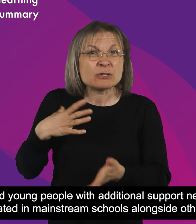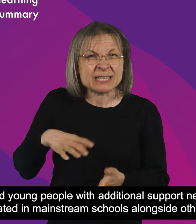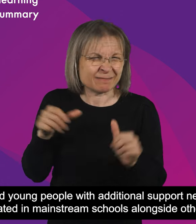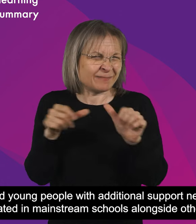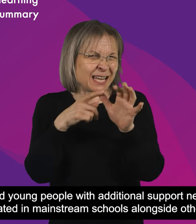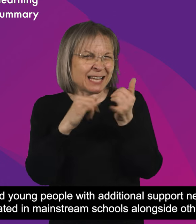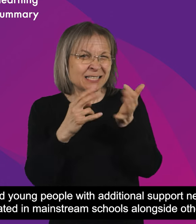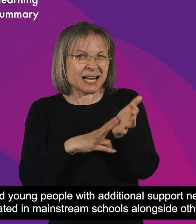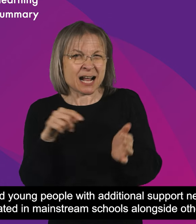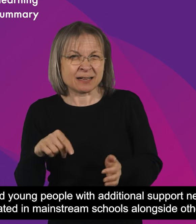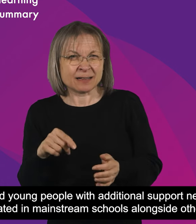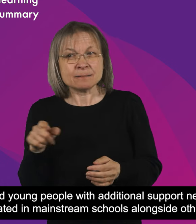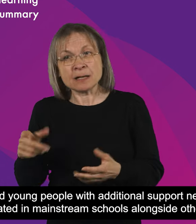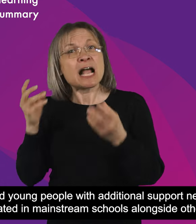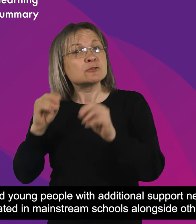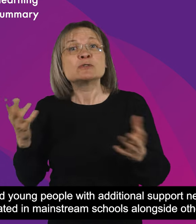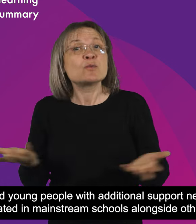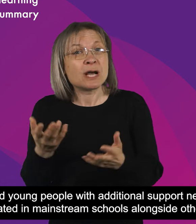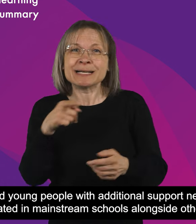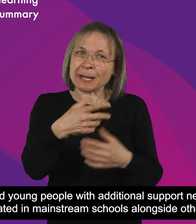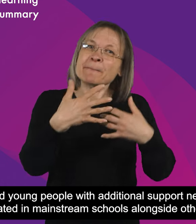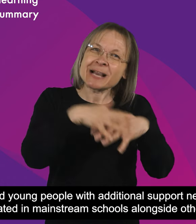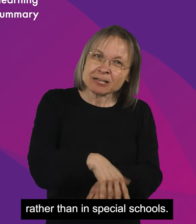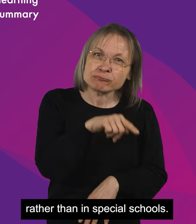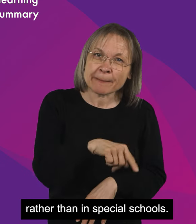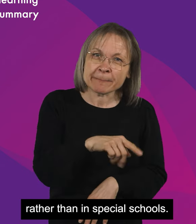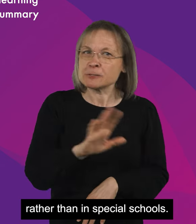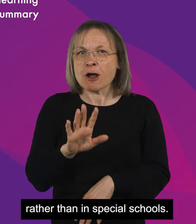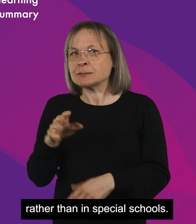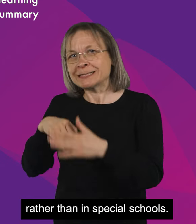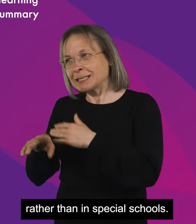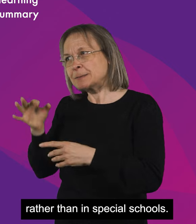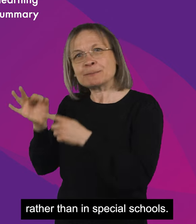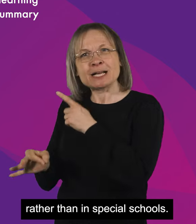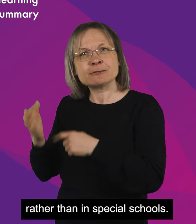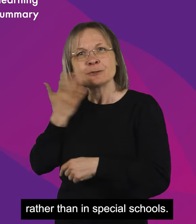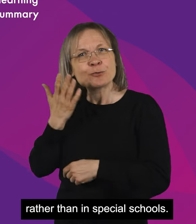are educated in mainstream schools alongside other pupils, rather than in special schools.